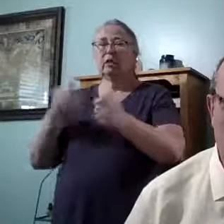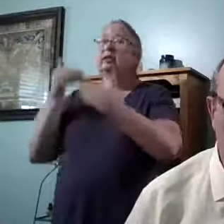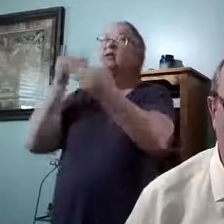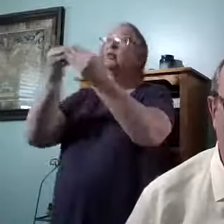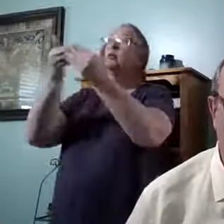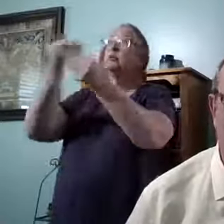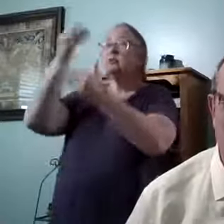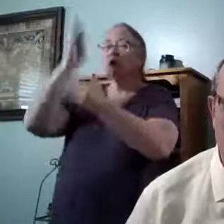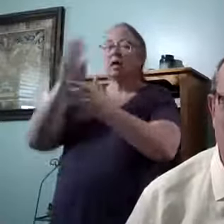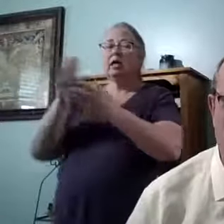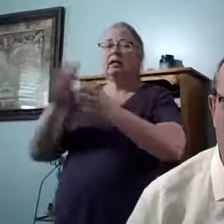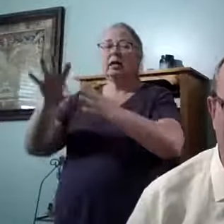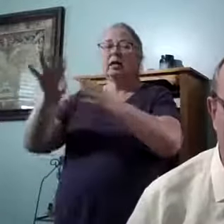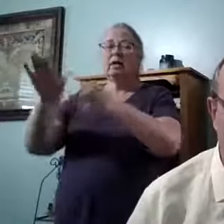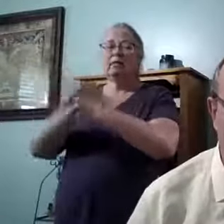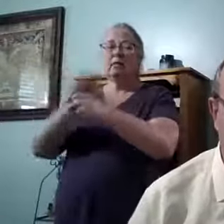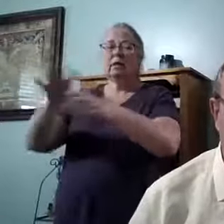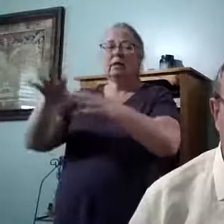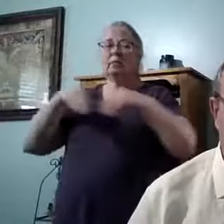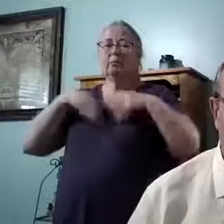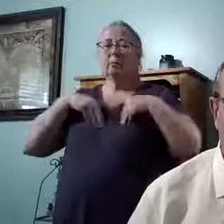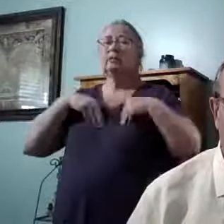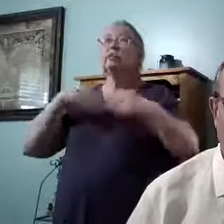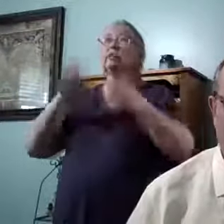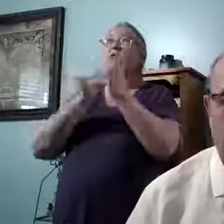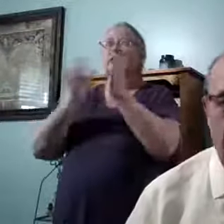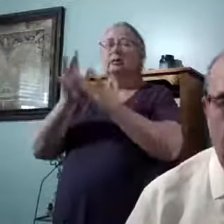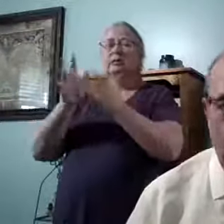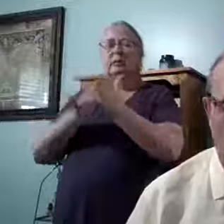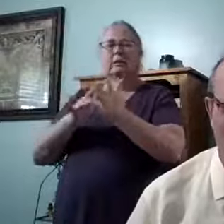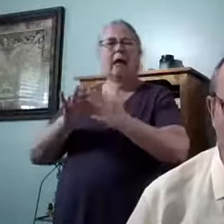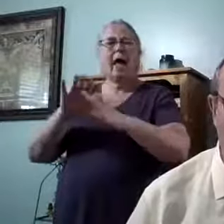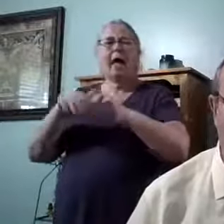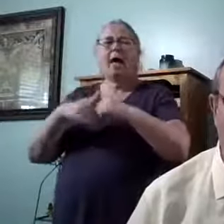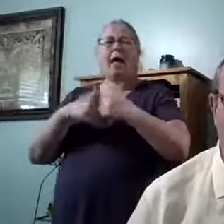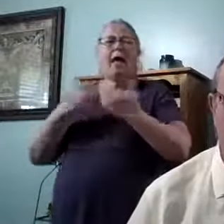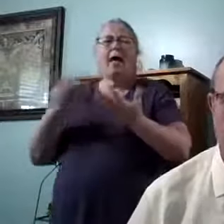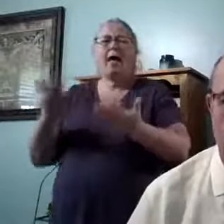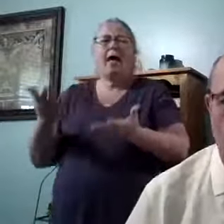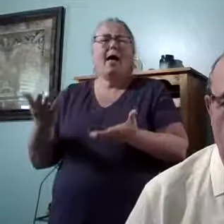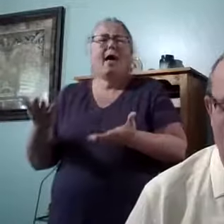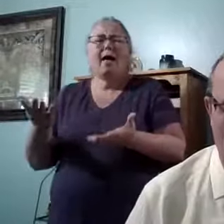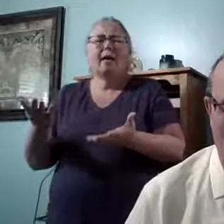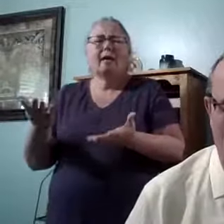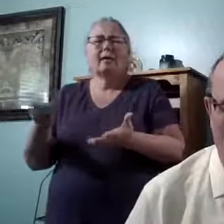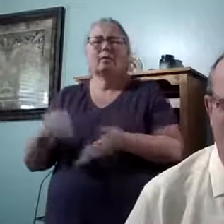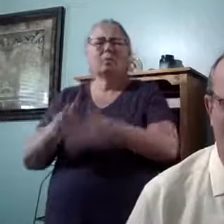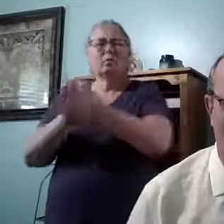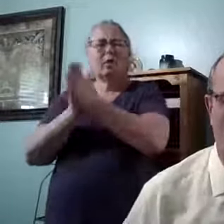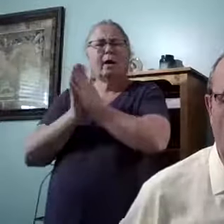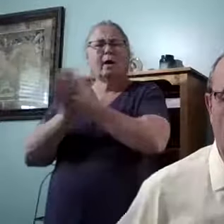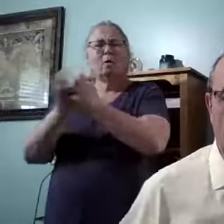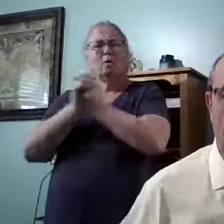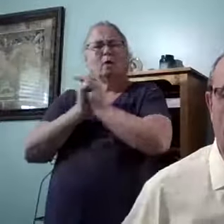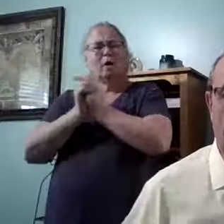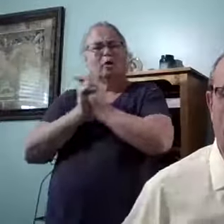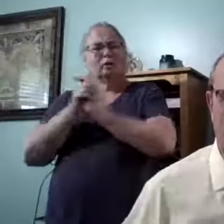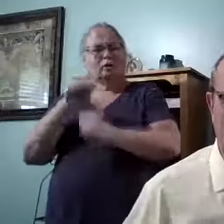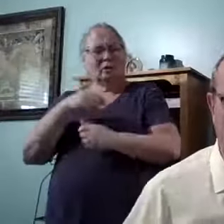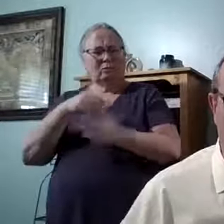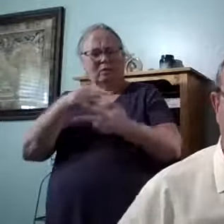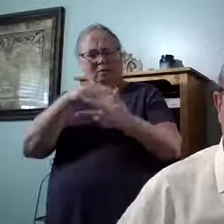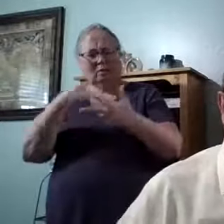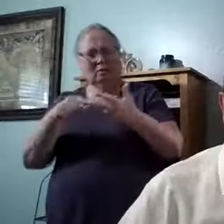committing yourself to Jesus Christ. How can prayer, somebody says, how can prayer and worship help me